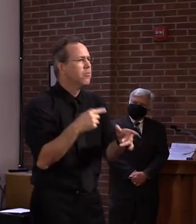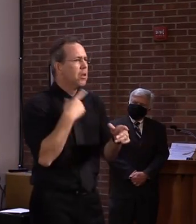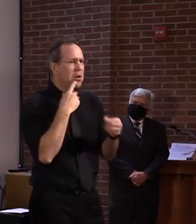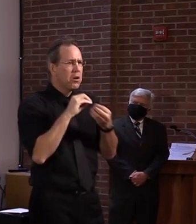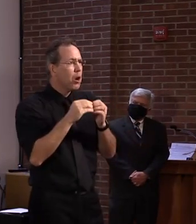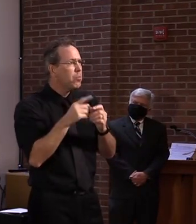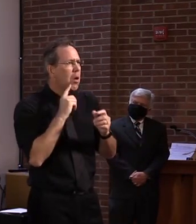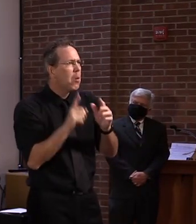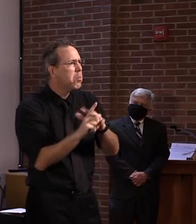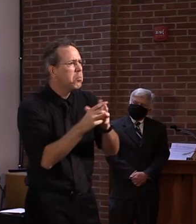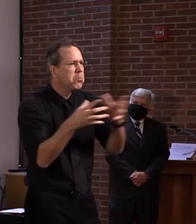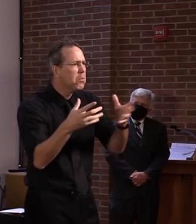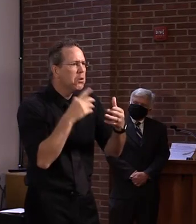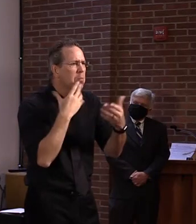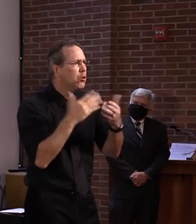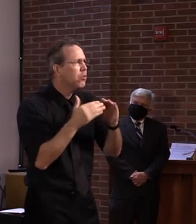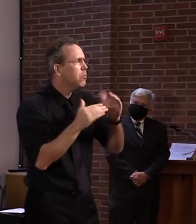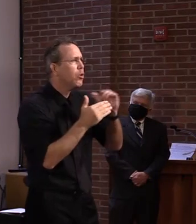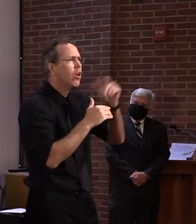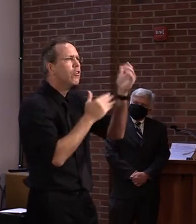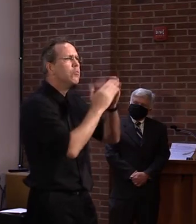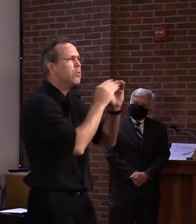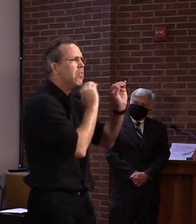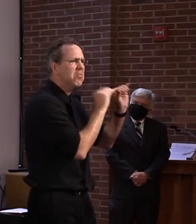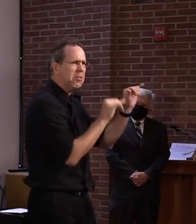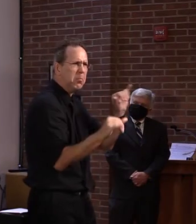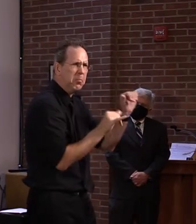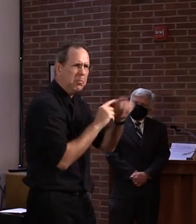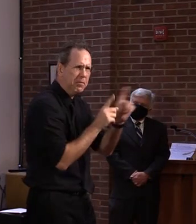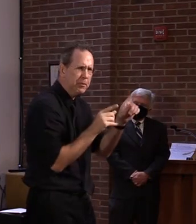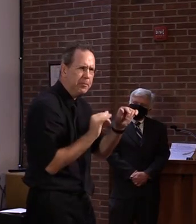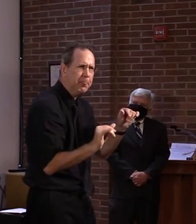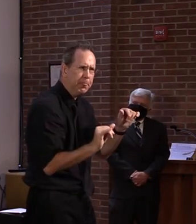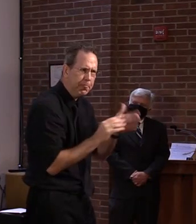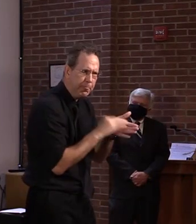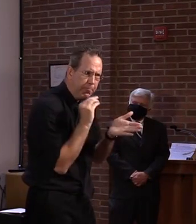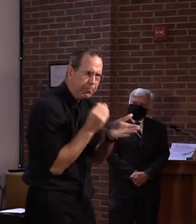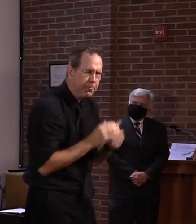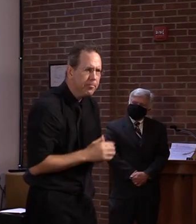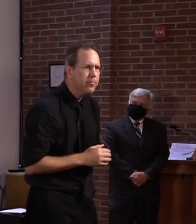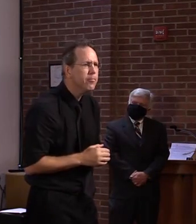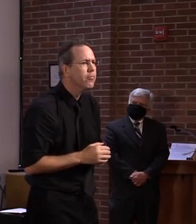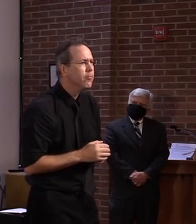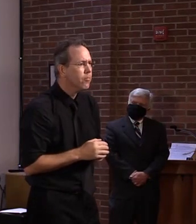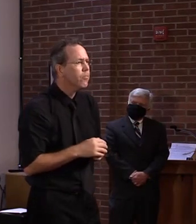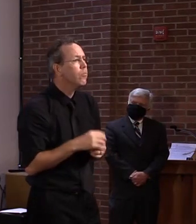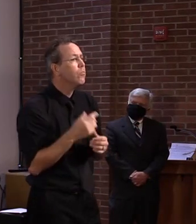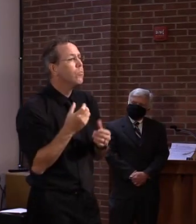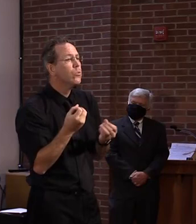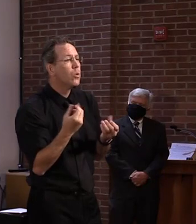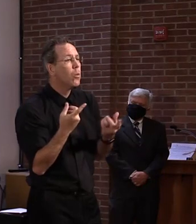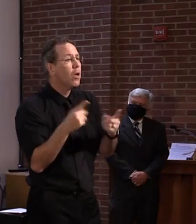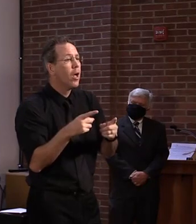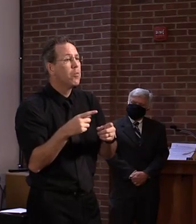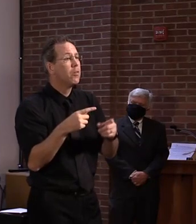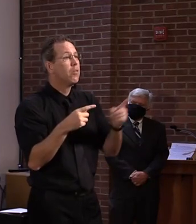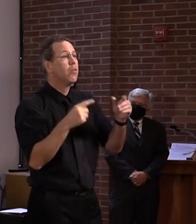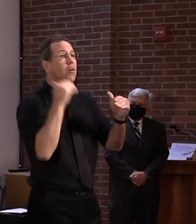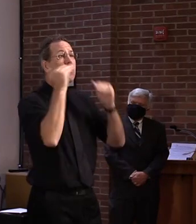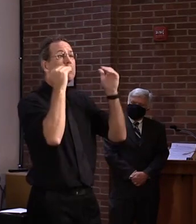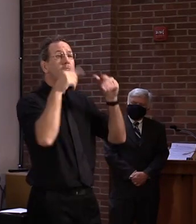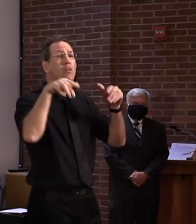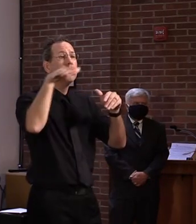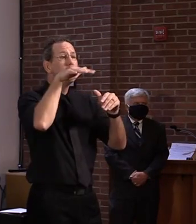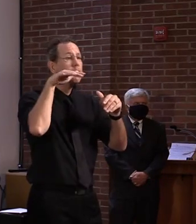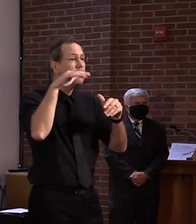you would expect, just like in the Rhode Island experience, an adult or more than one adult in those